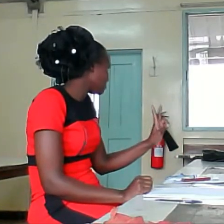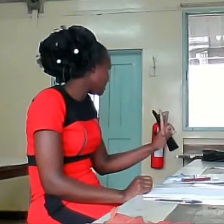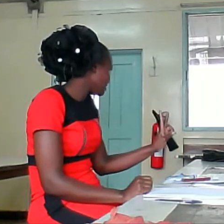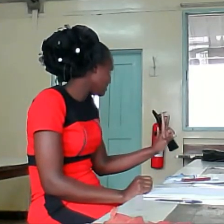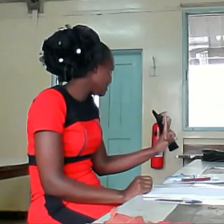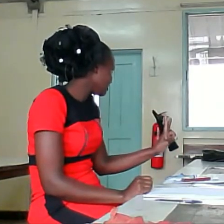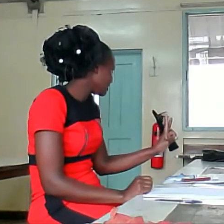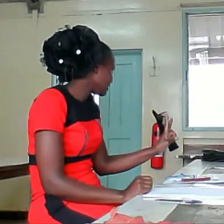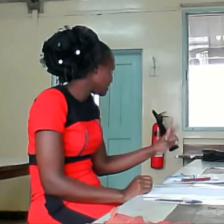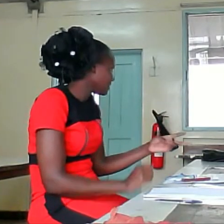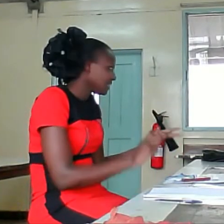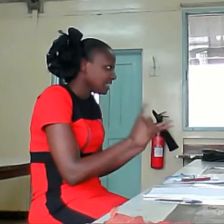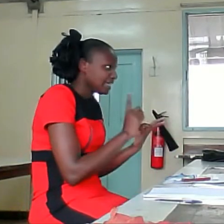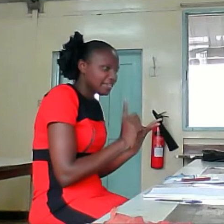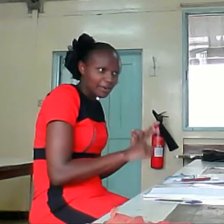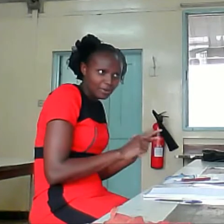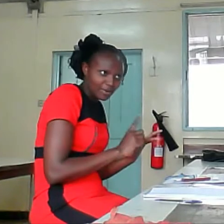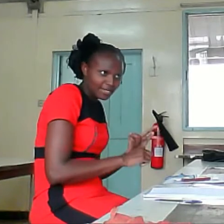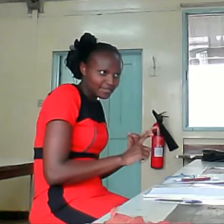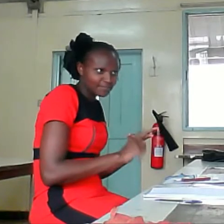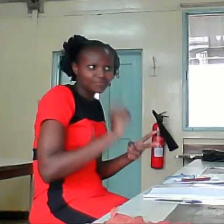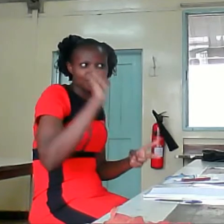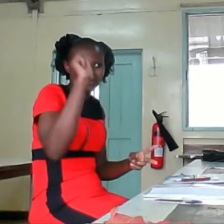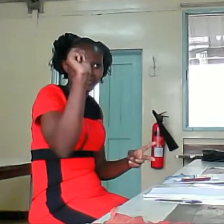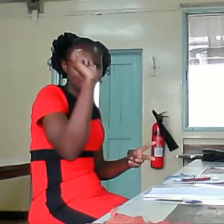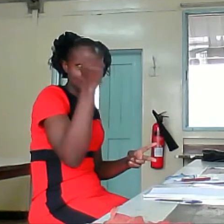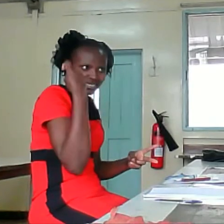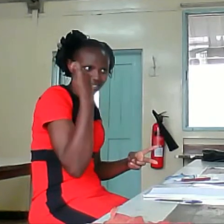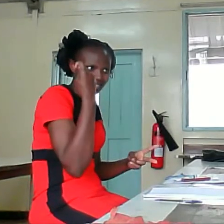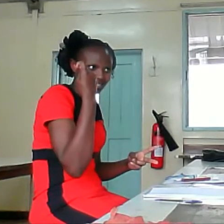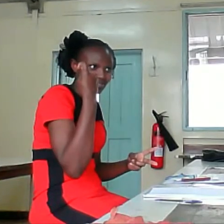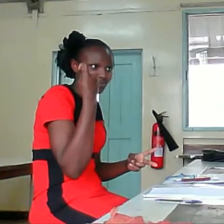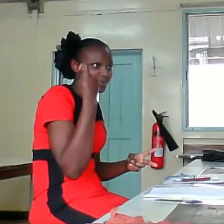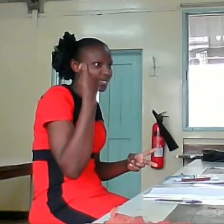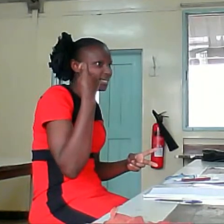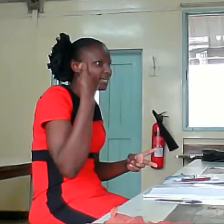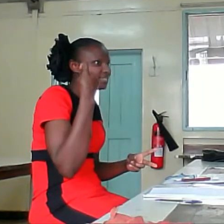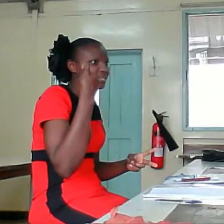president. Number one. President. President.